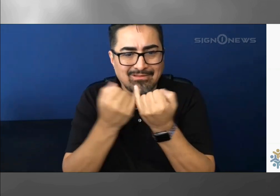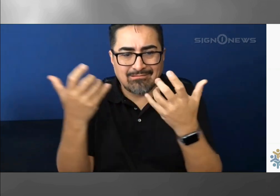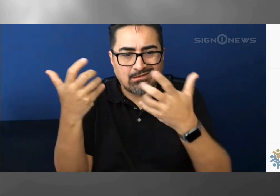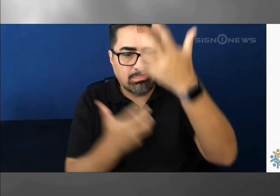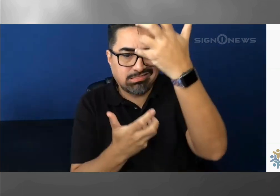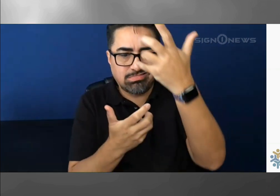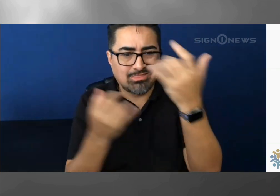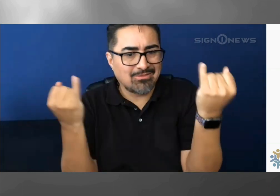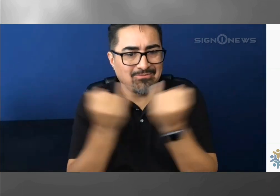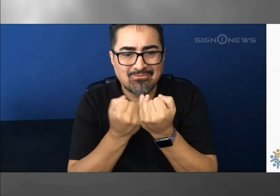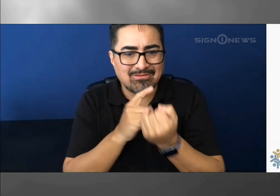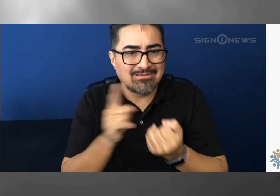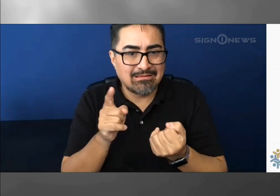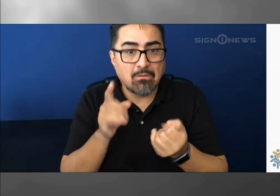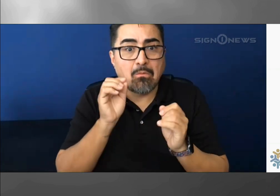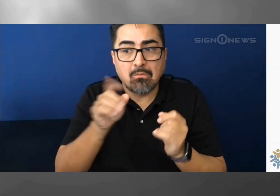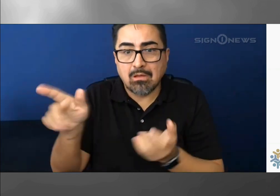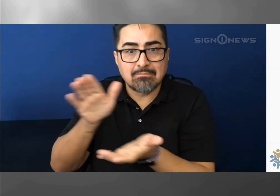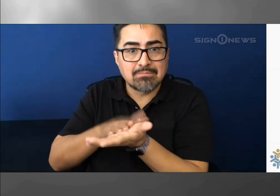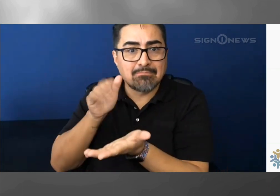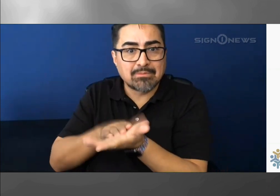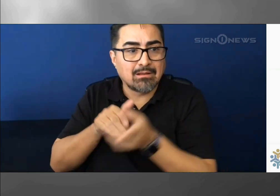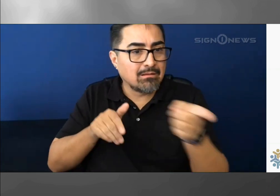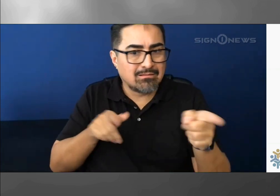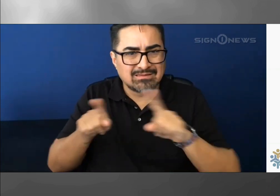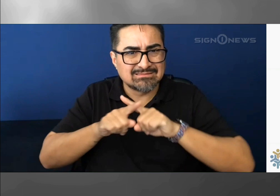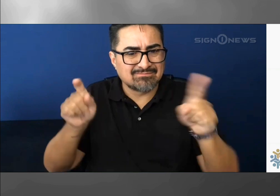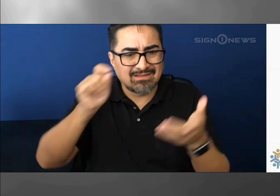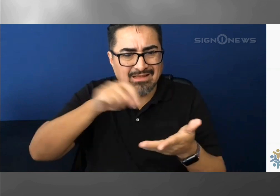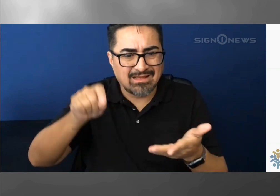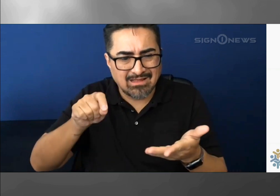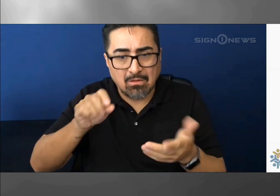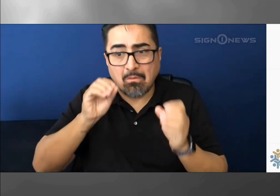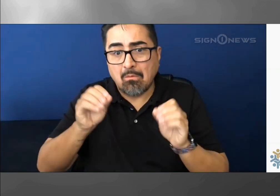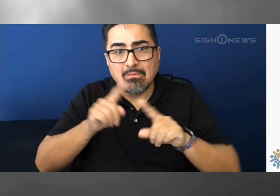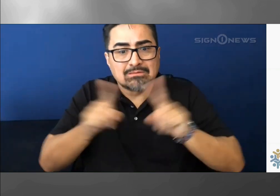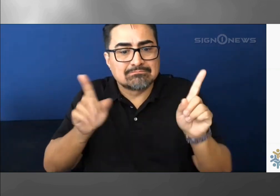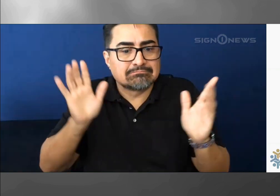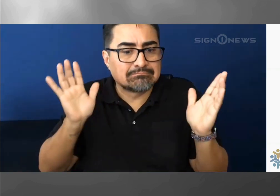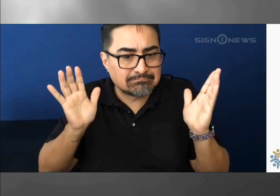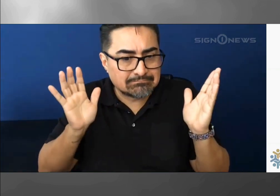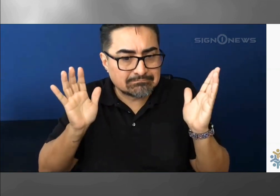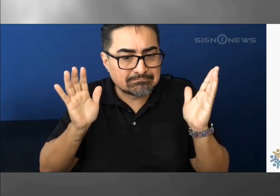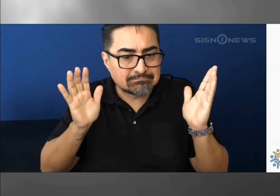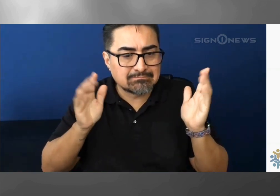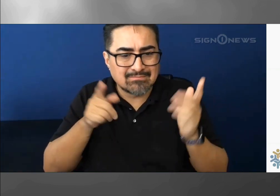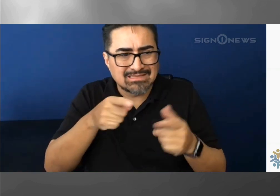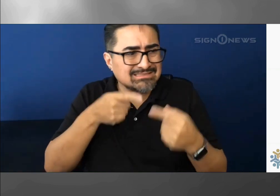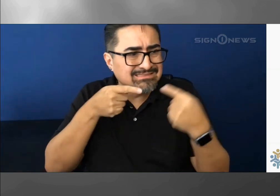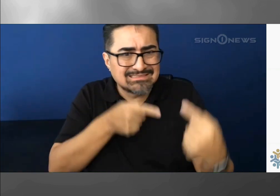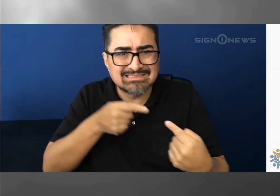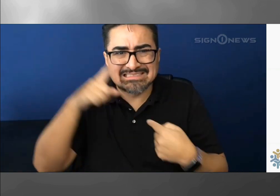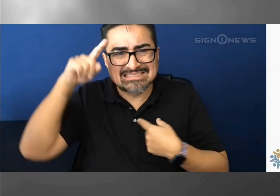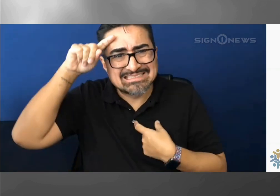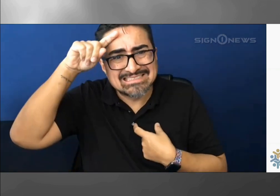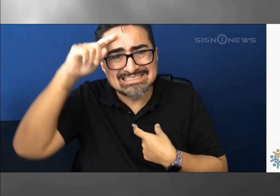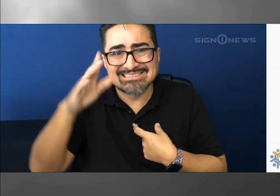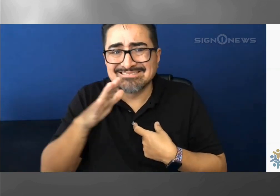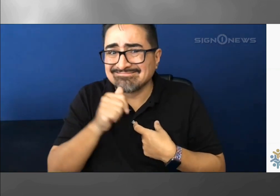vote was rejected or if your vote was not accepted. With the red or orange circle, you'll